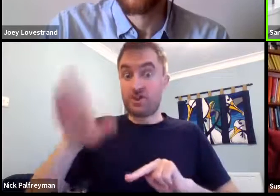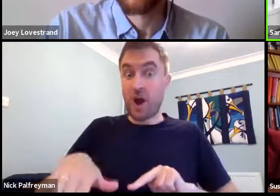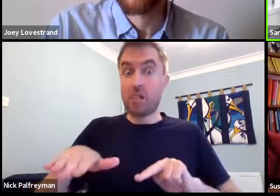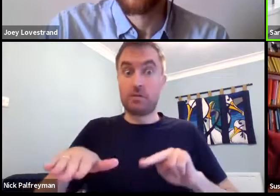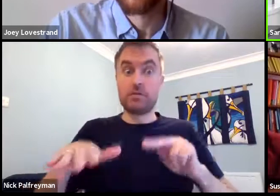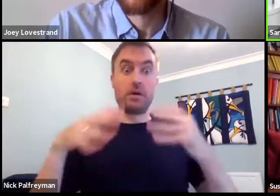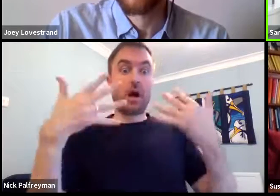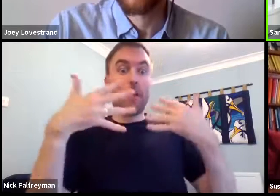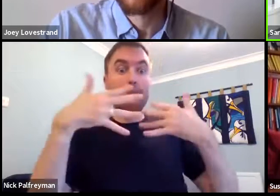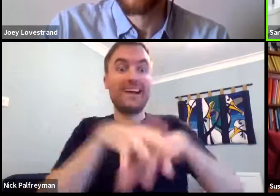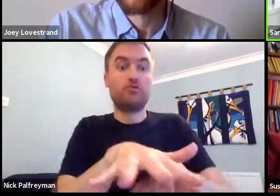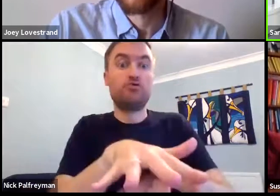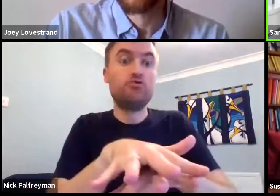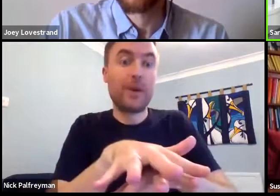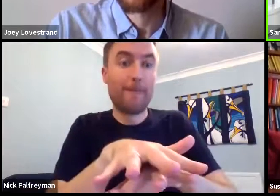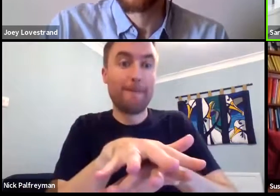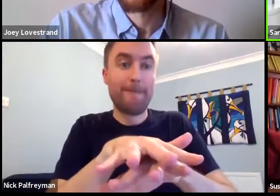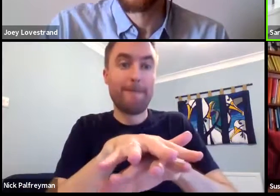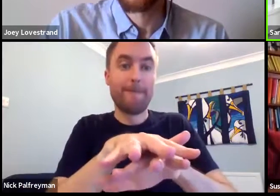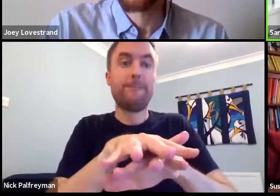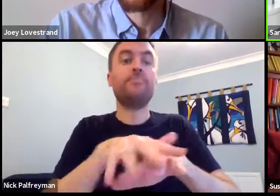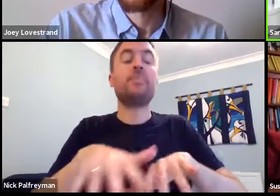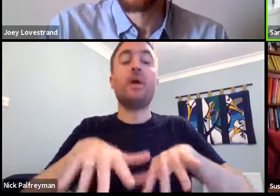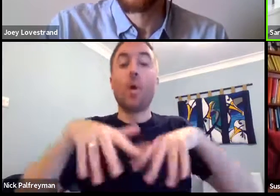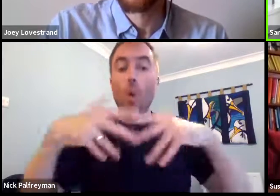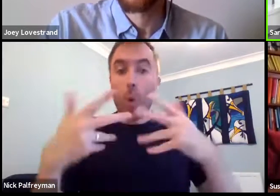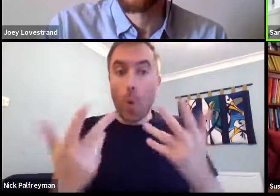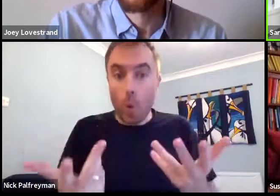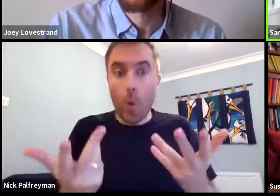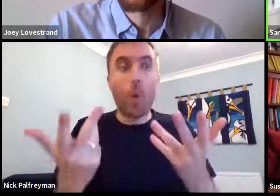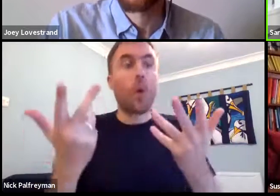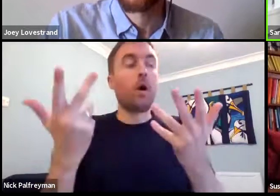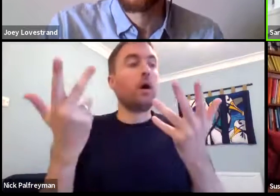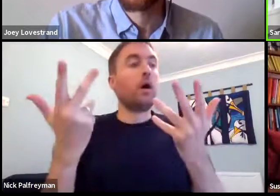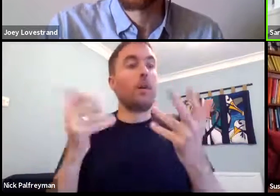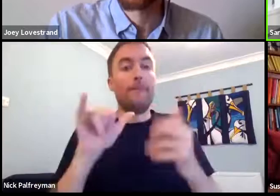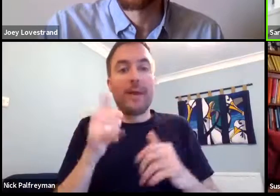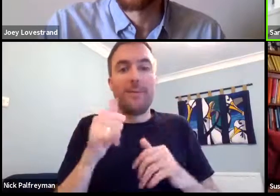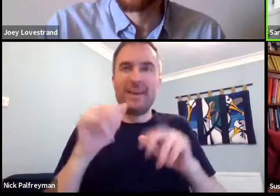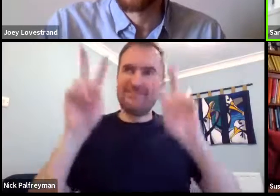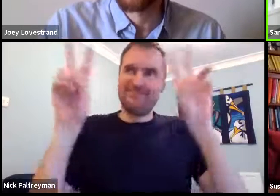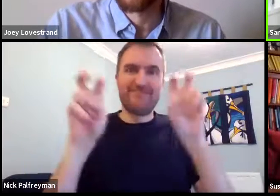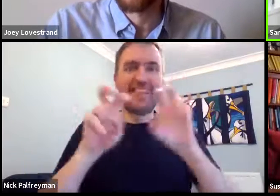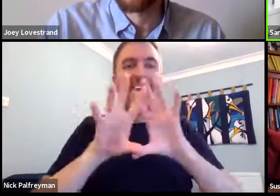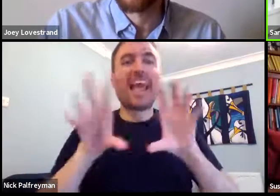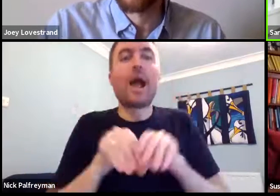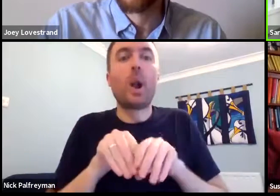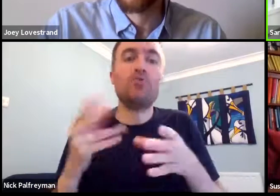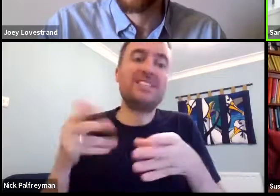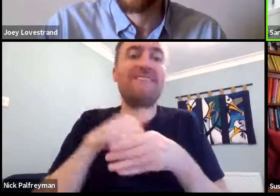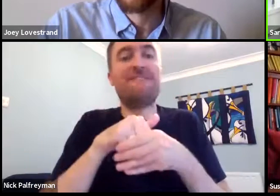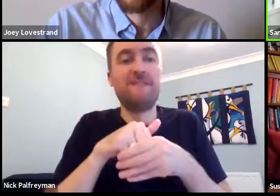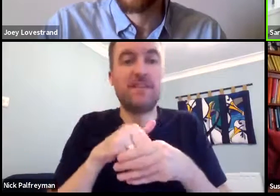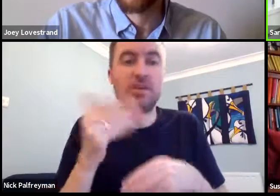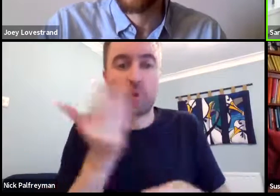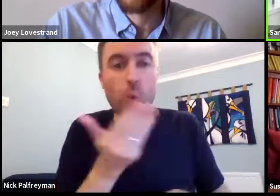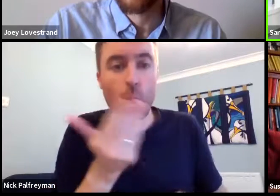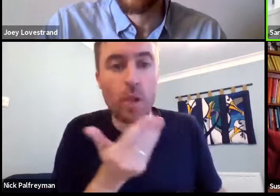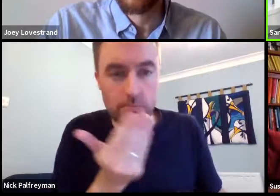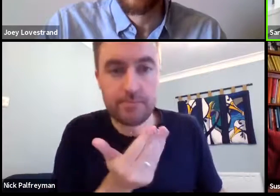So if the child is in a mainstream setting or maybe